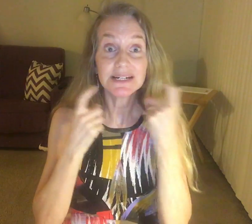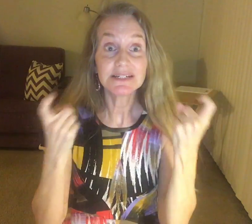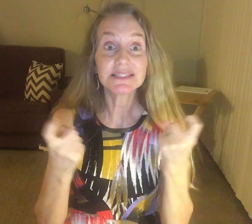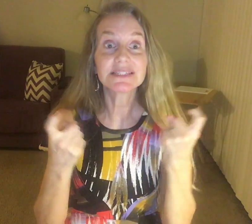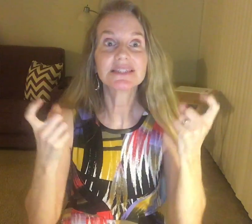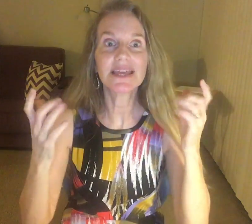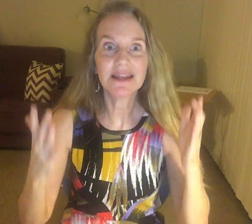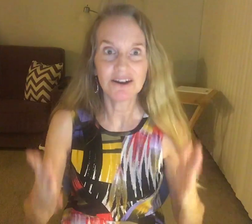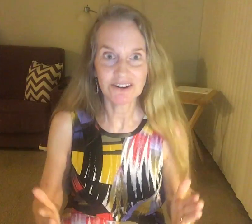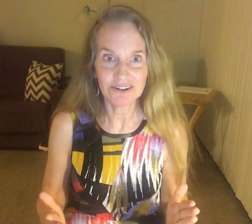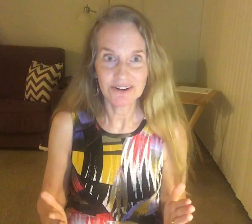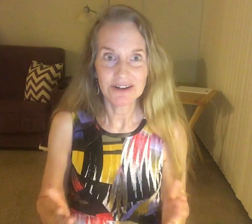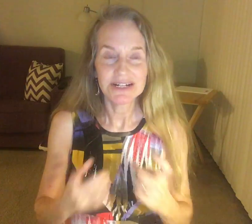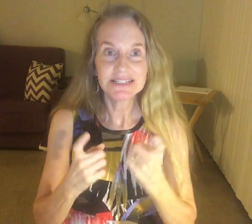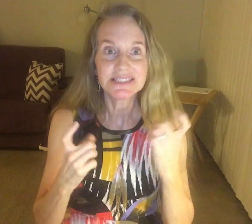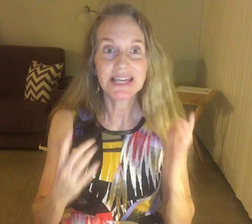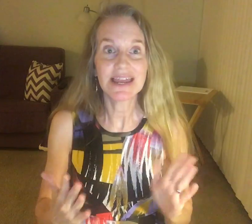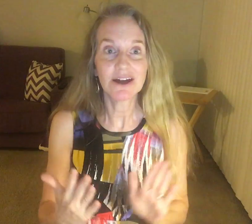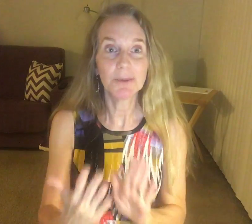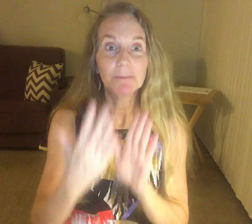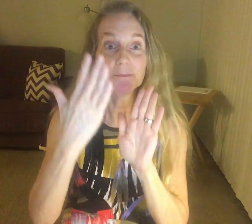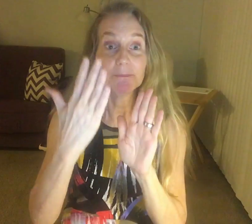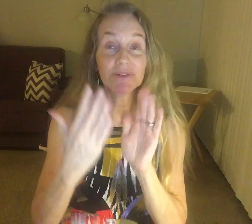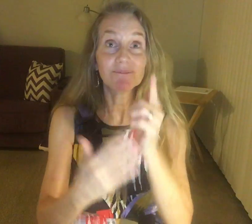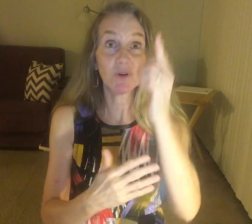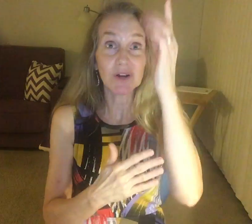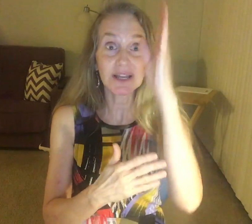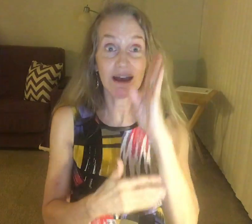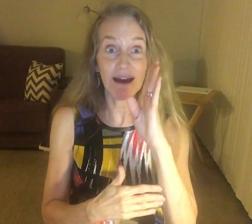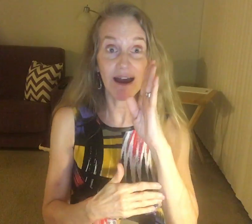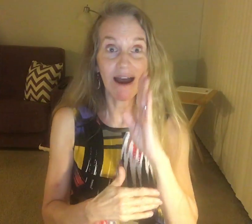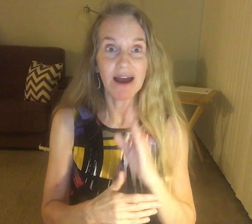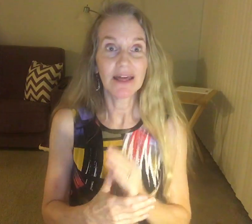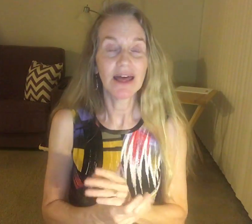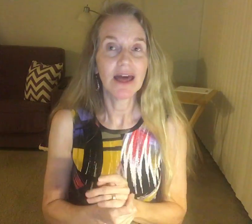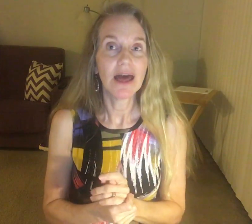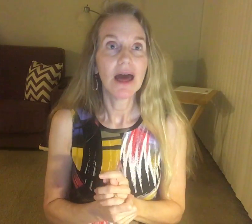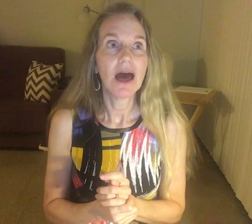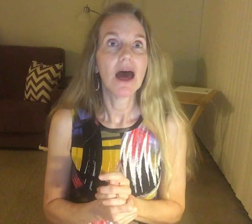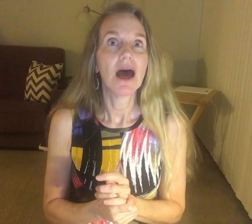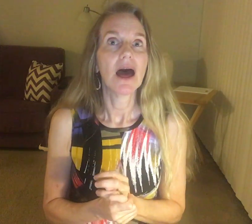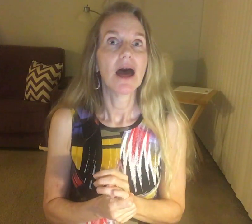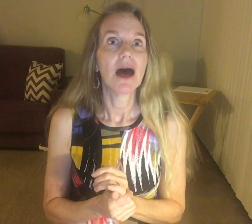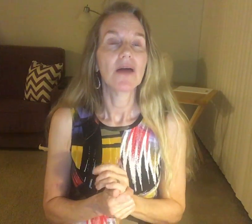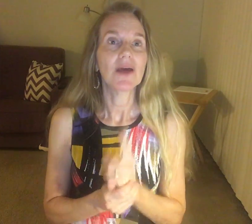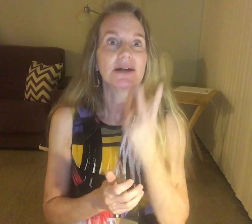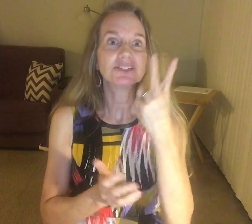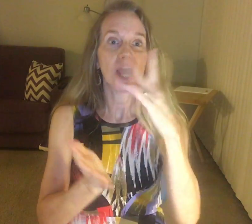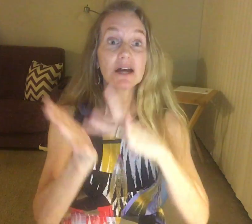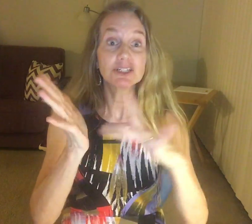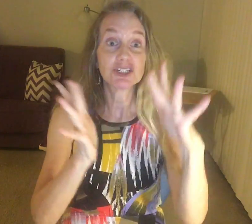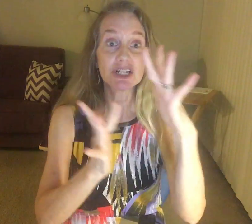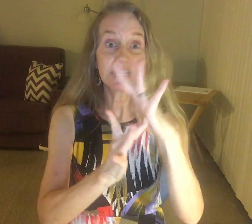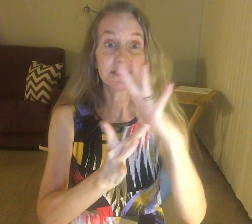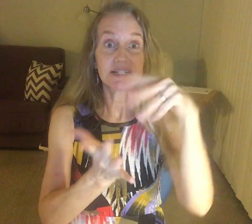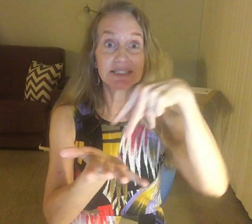a sinner, sinner, people of God. Then I saw the trees, I